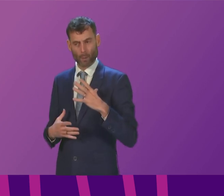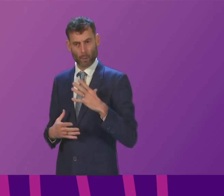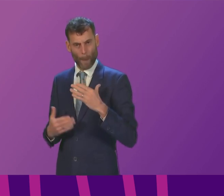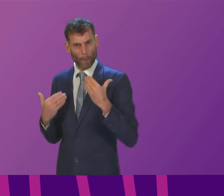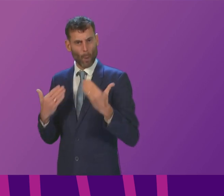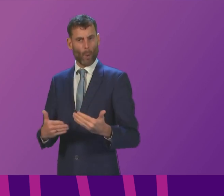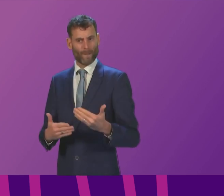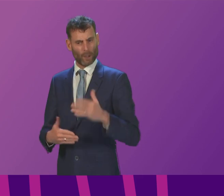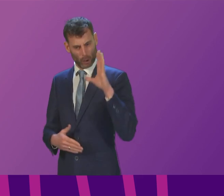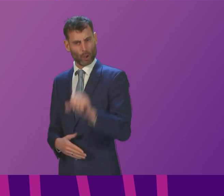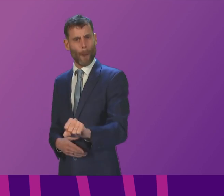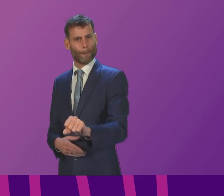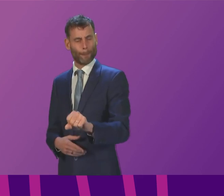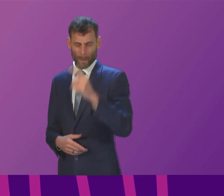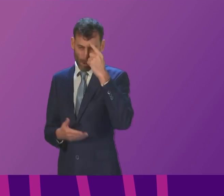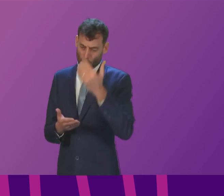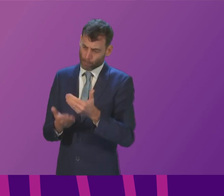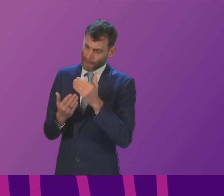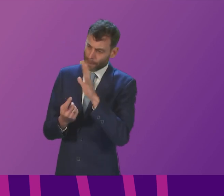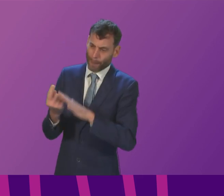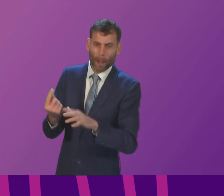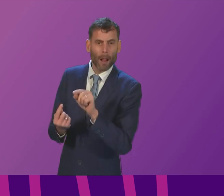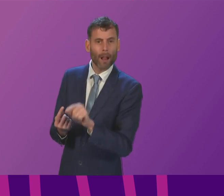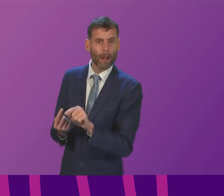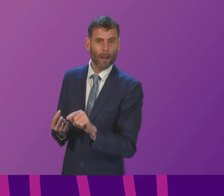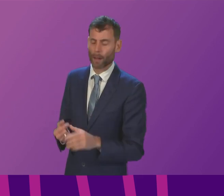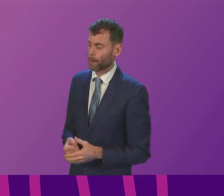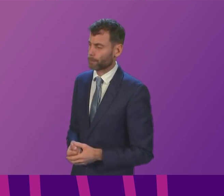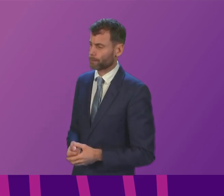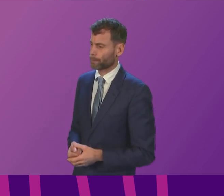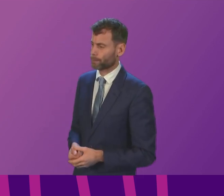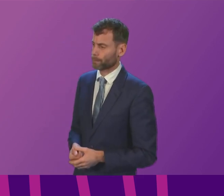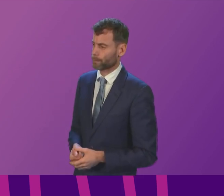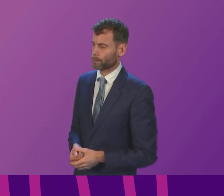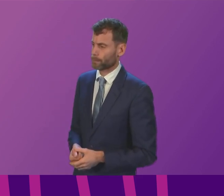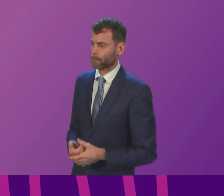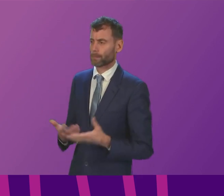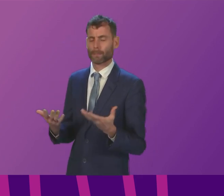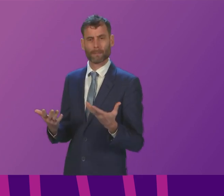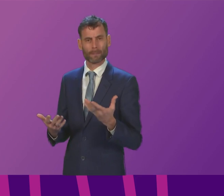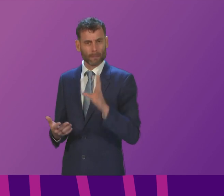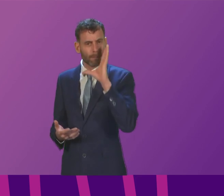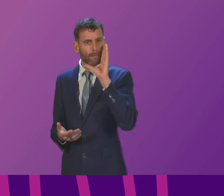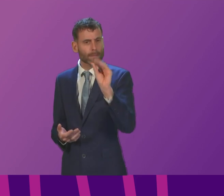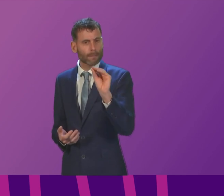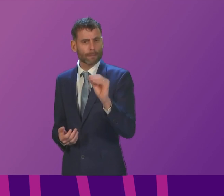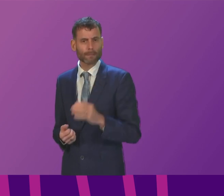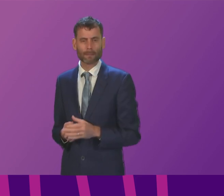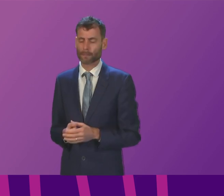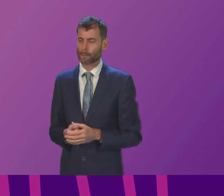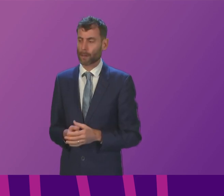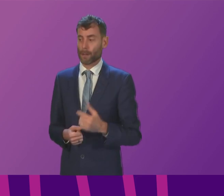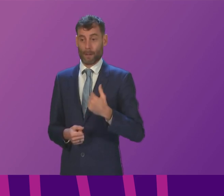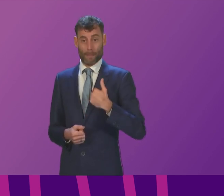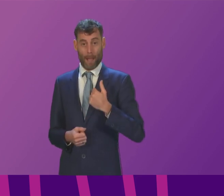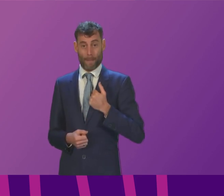communities from the misuse of fireworks First Minister Well I have to say I have developed largely because of the